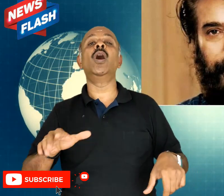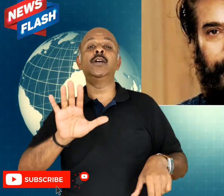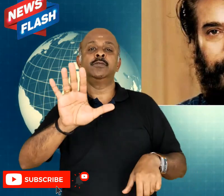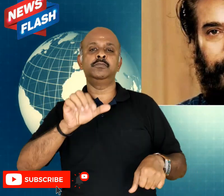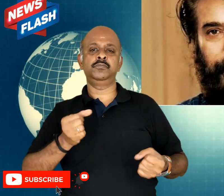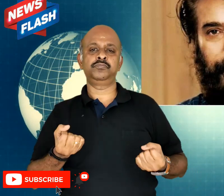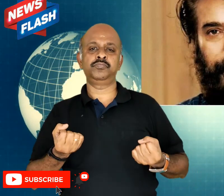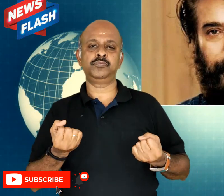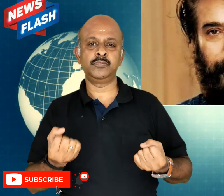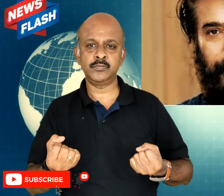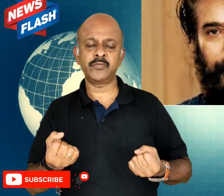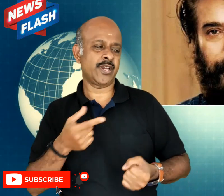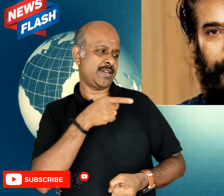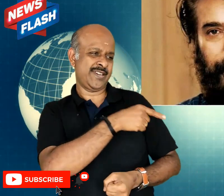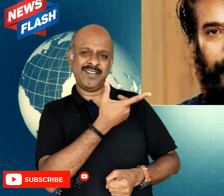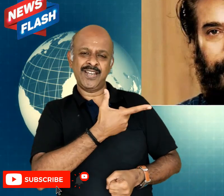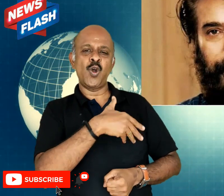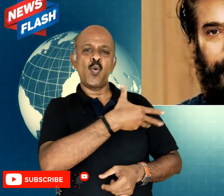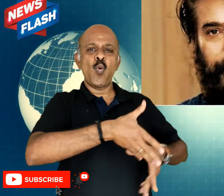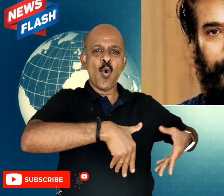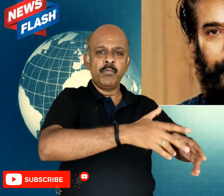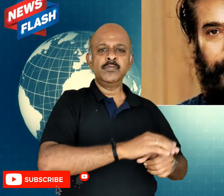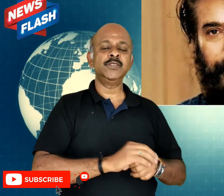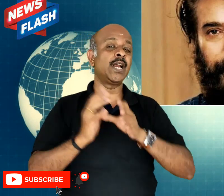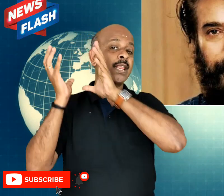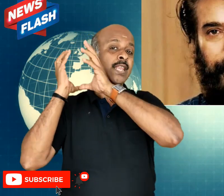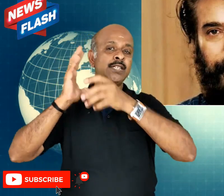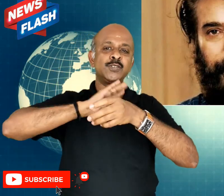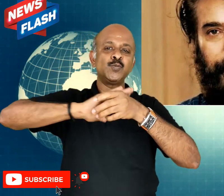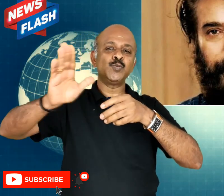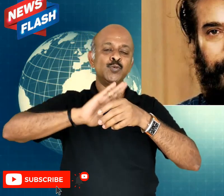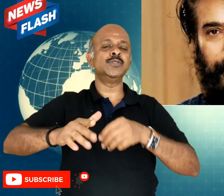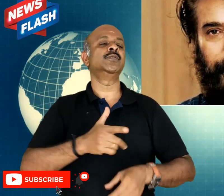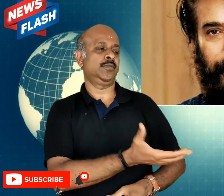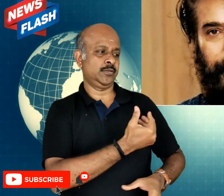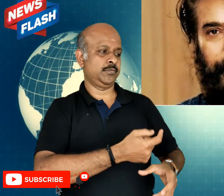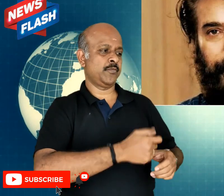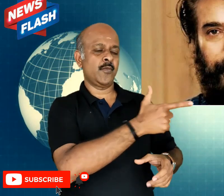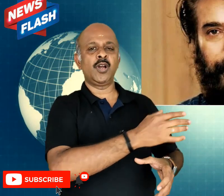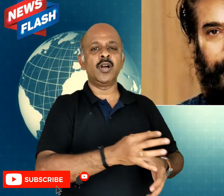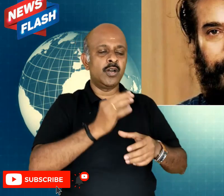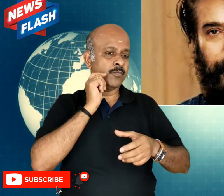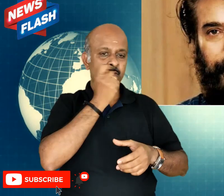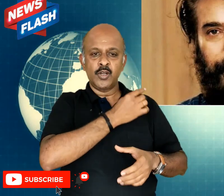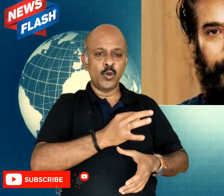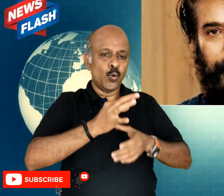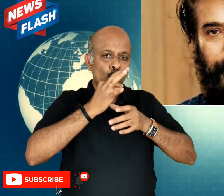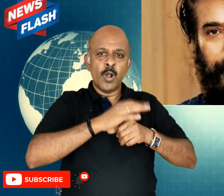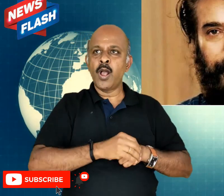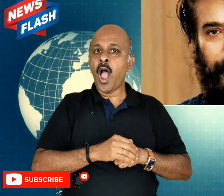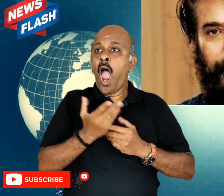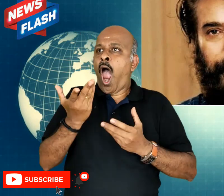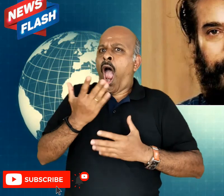Mamukti instructed the driver to stop at a nearby coconut cellar